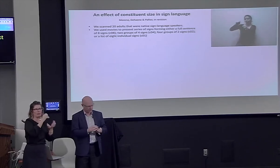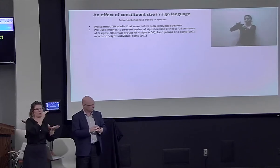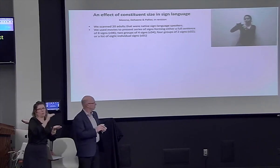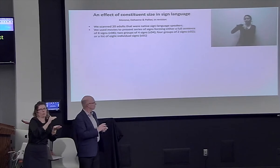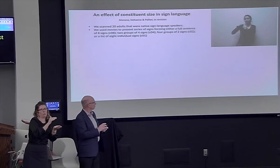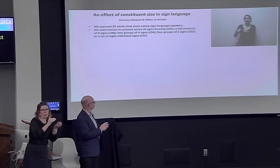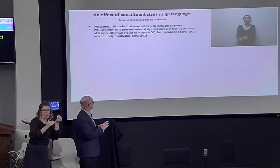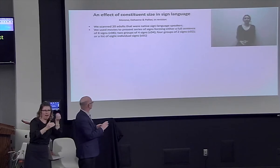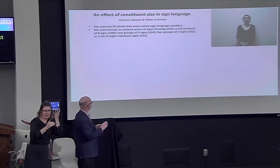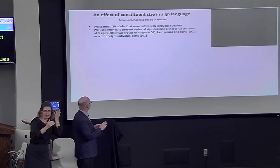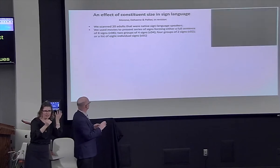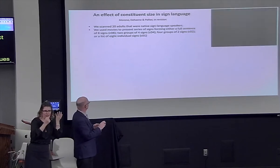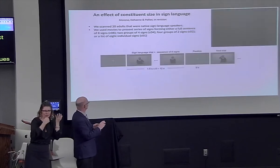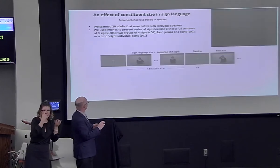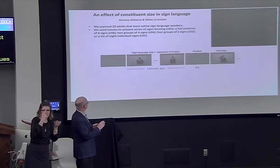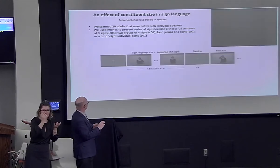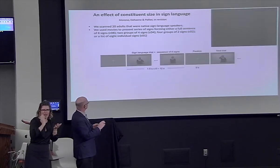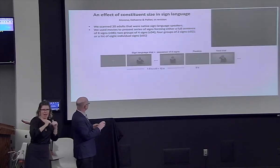I'll show you in a second.